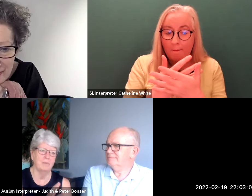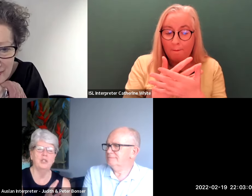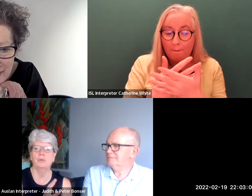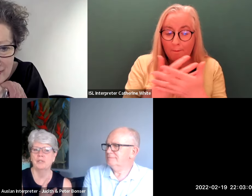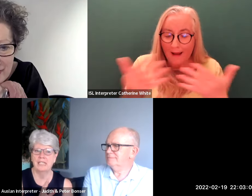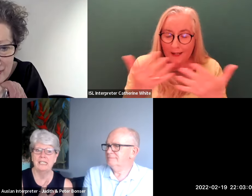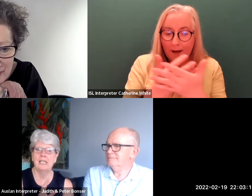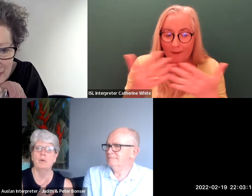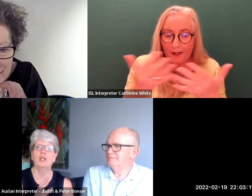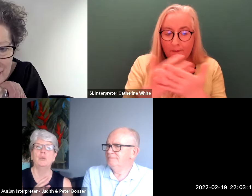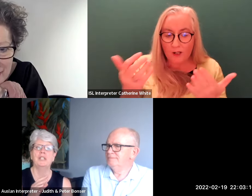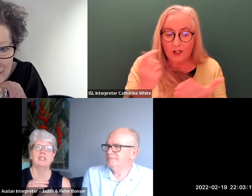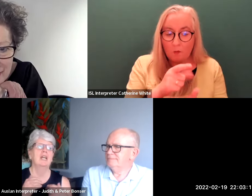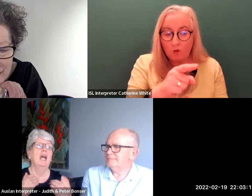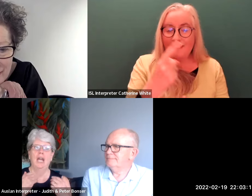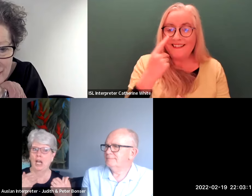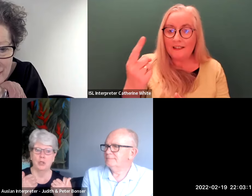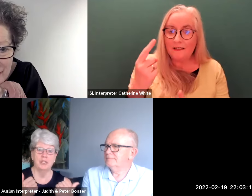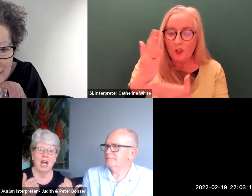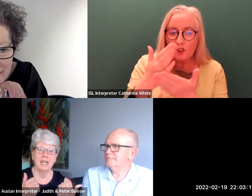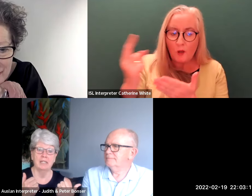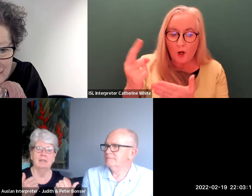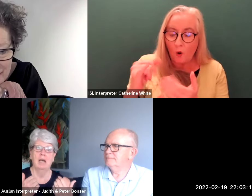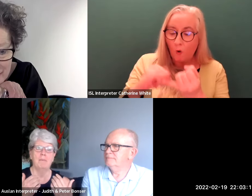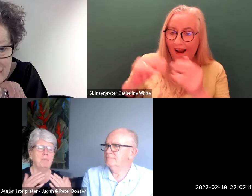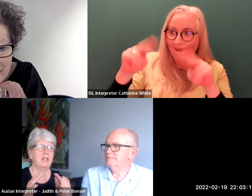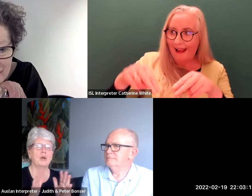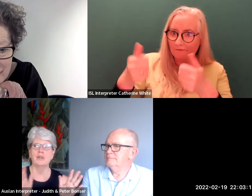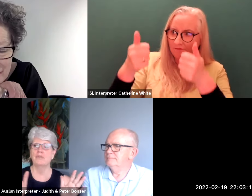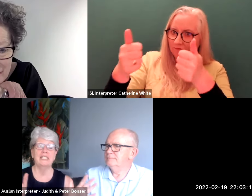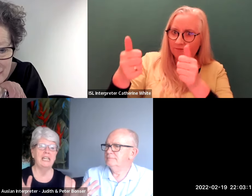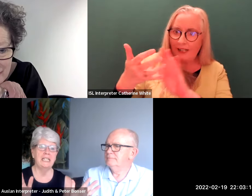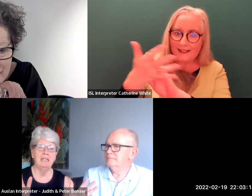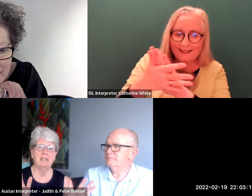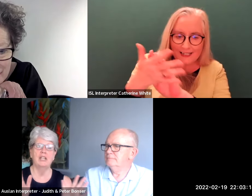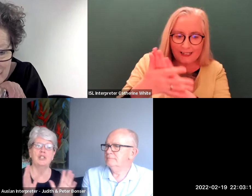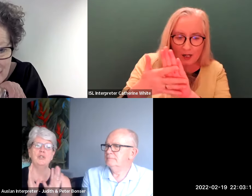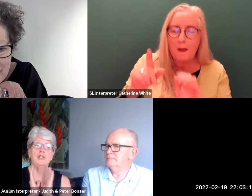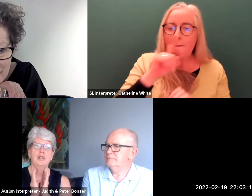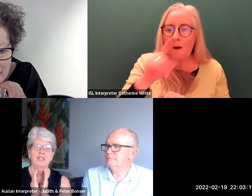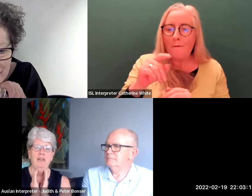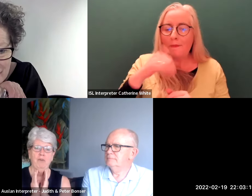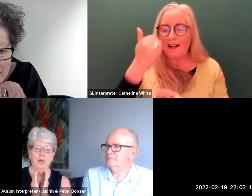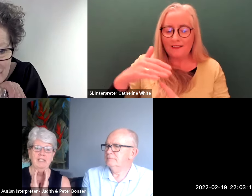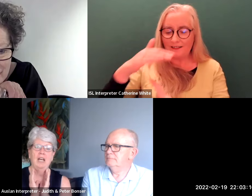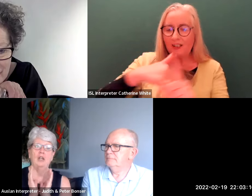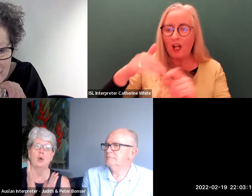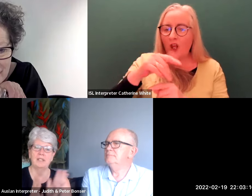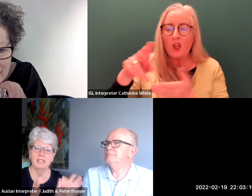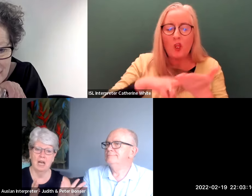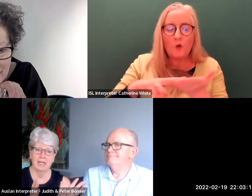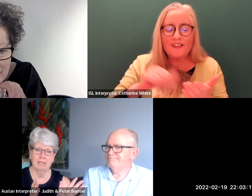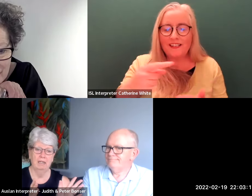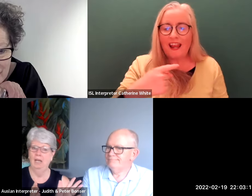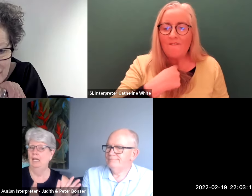many times you will see someone who is a good signer but because of the setting they choose to use their voice along